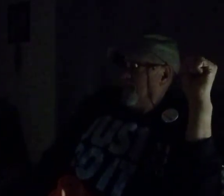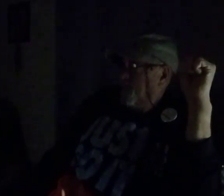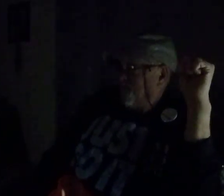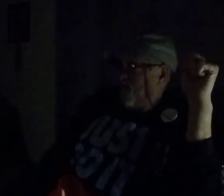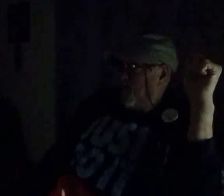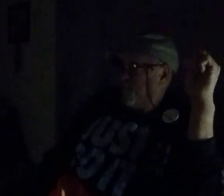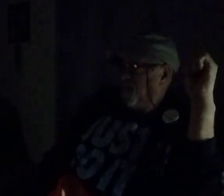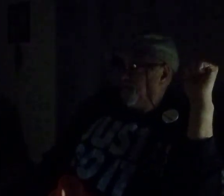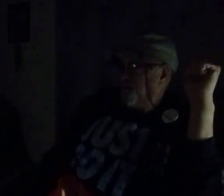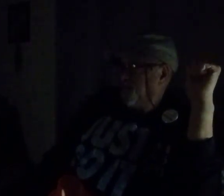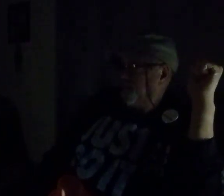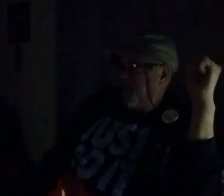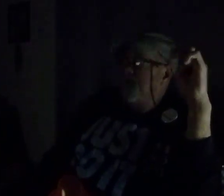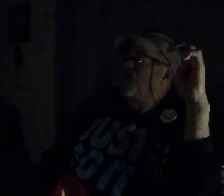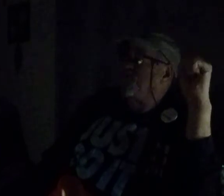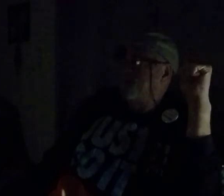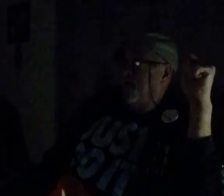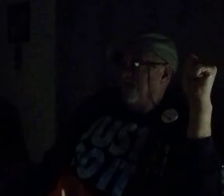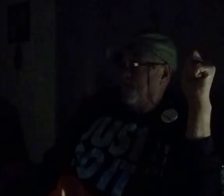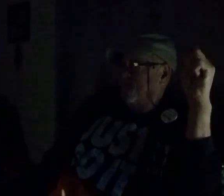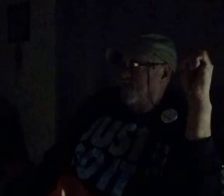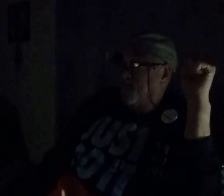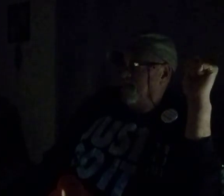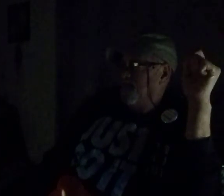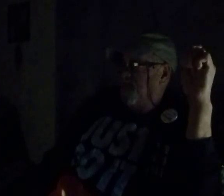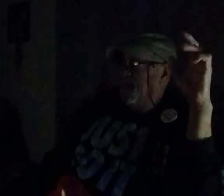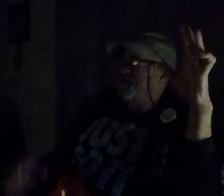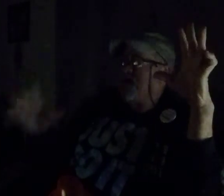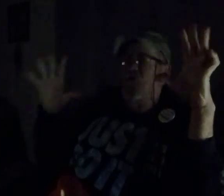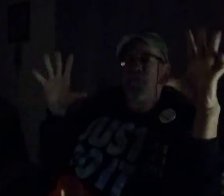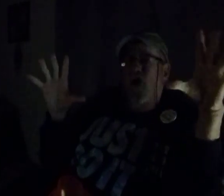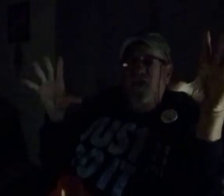So, I don't think this, I think the party,